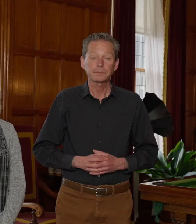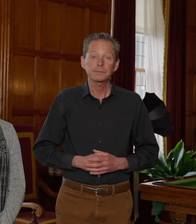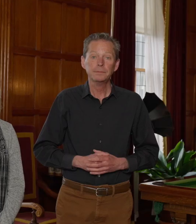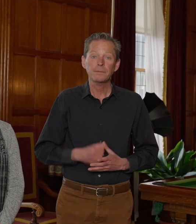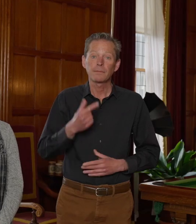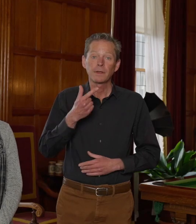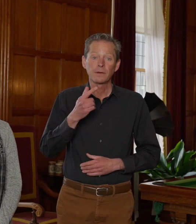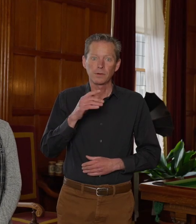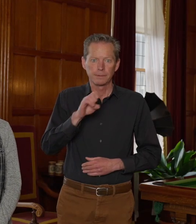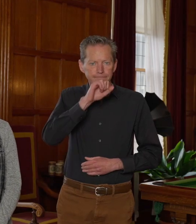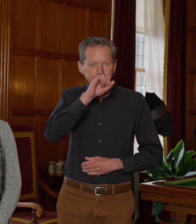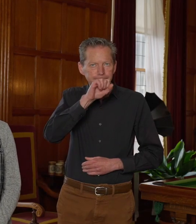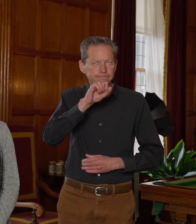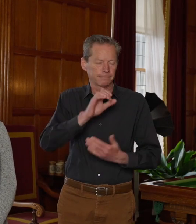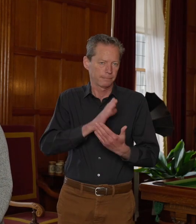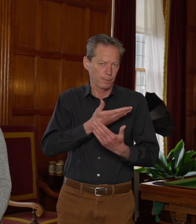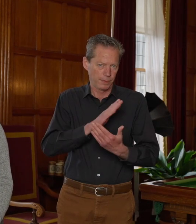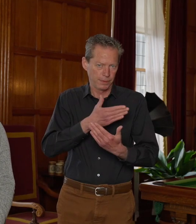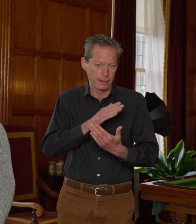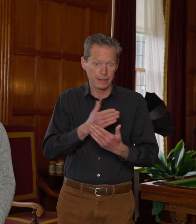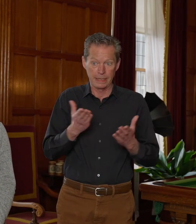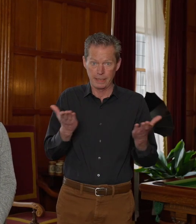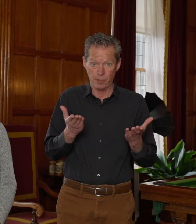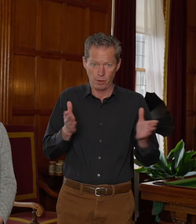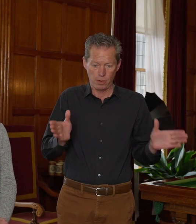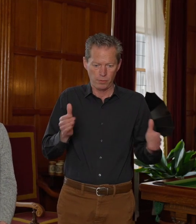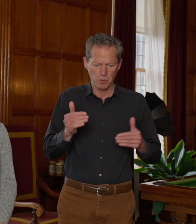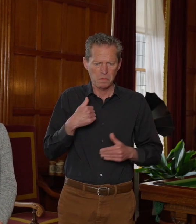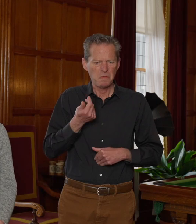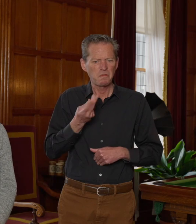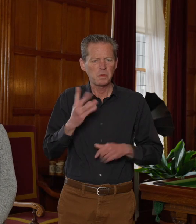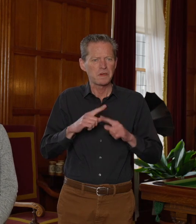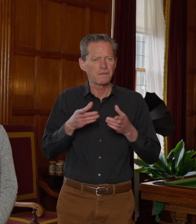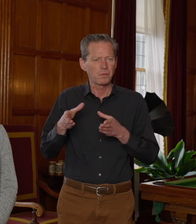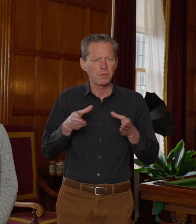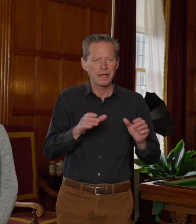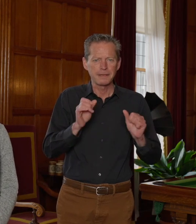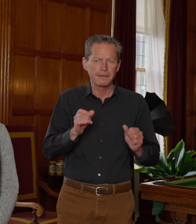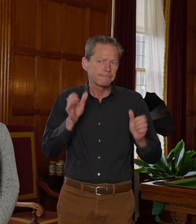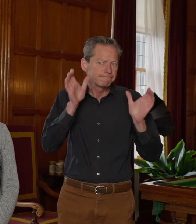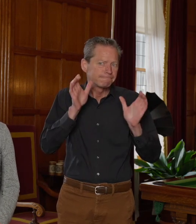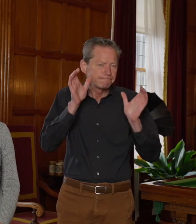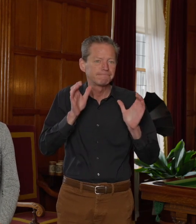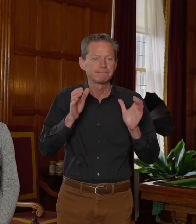George Eastman loved music. And in this room, he had a couple of different ways to listen to music. He had some vintage